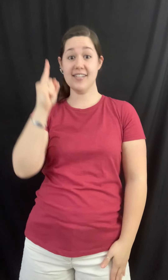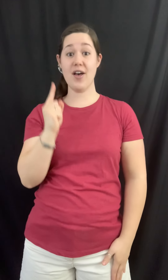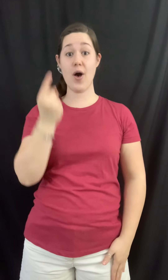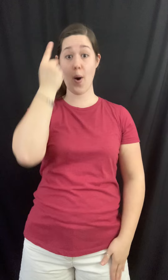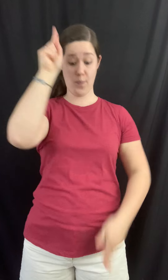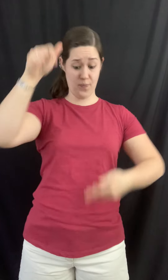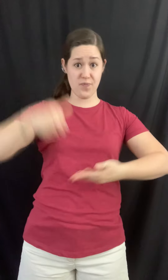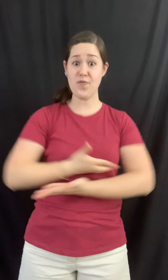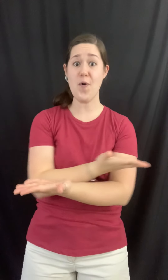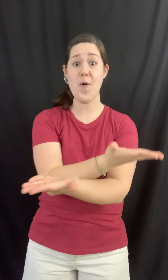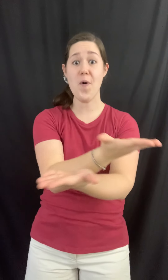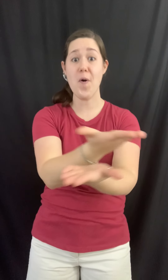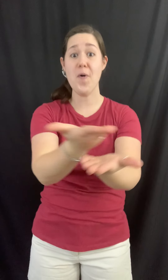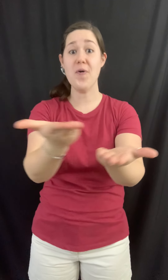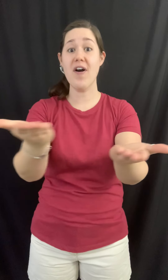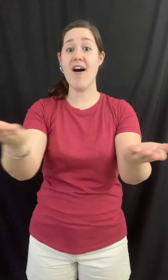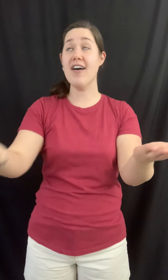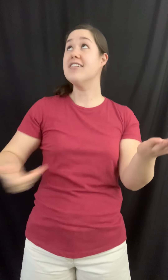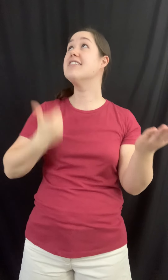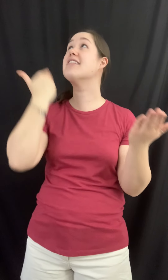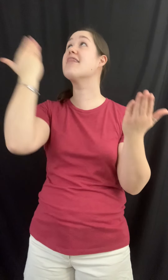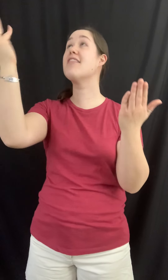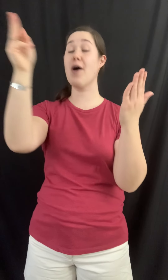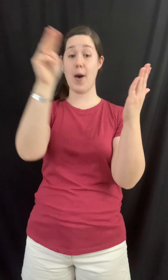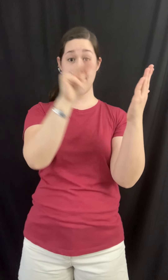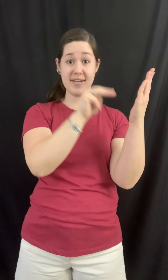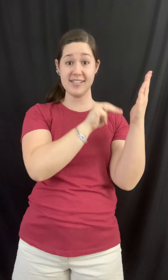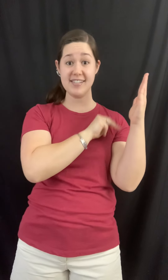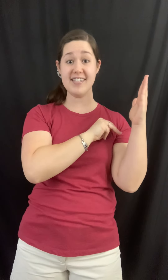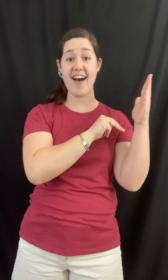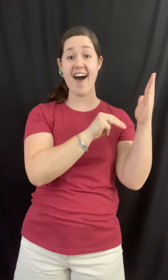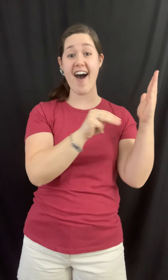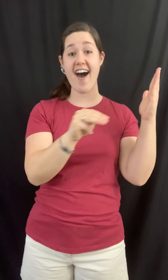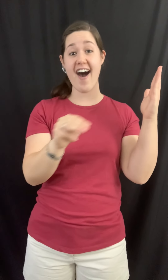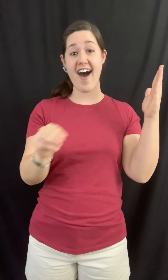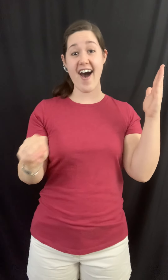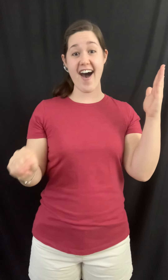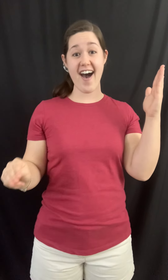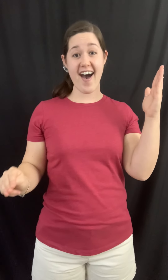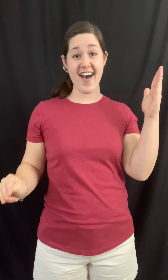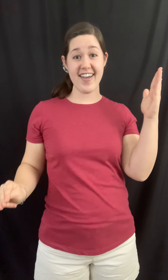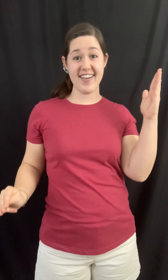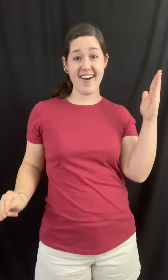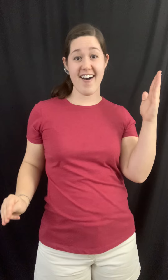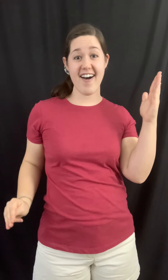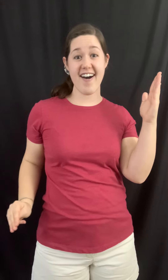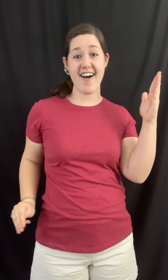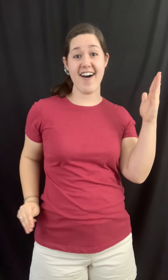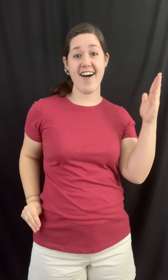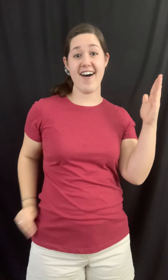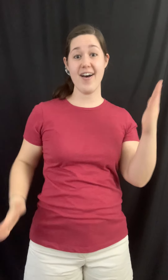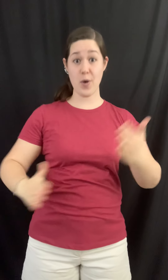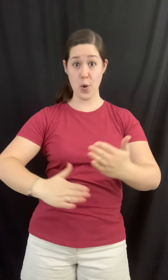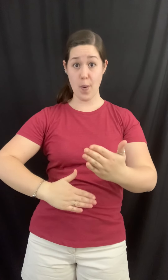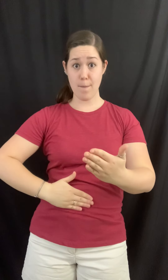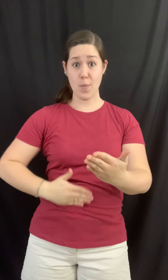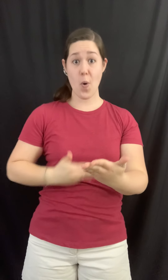come for us, the Messiah born